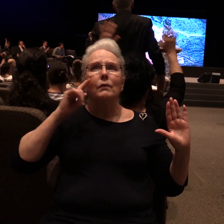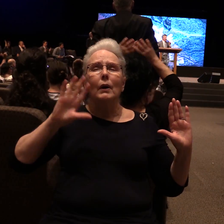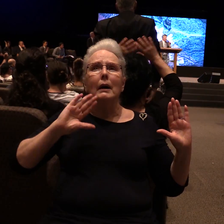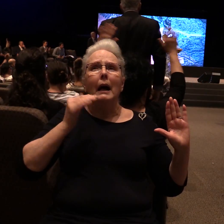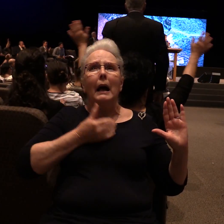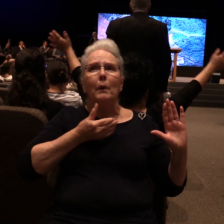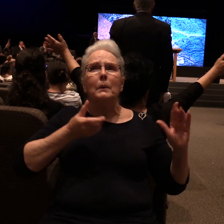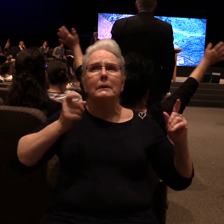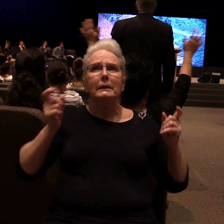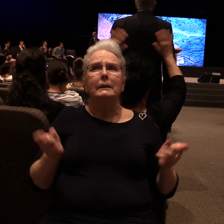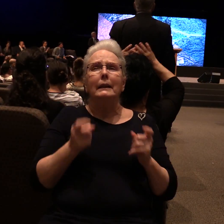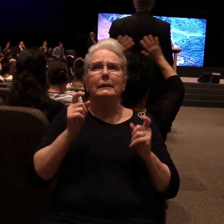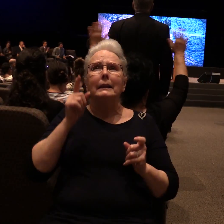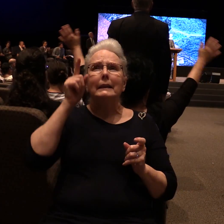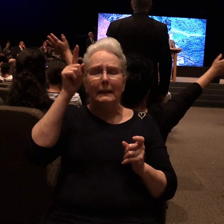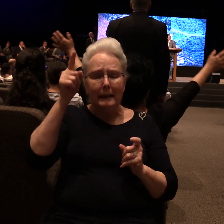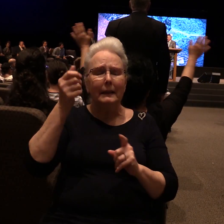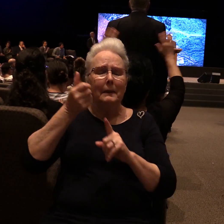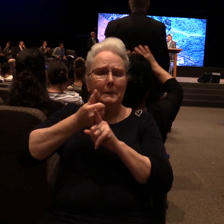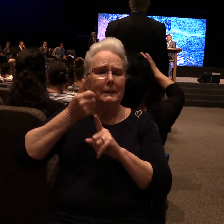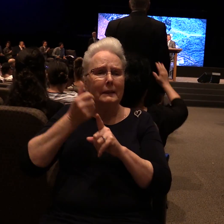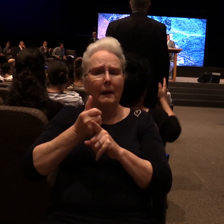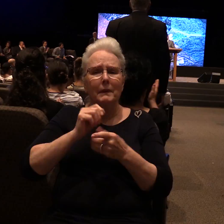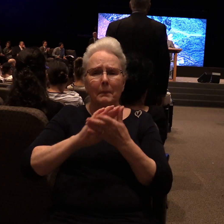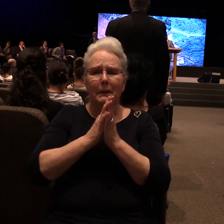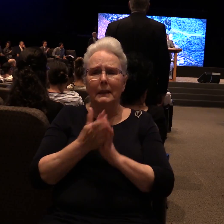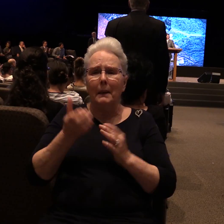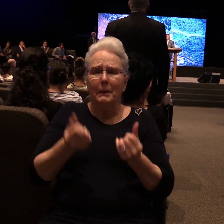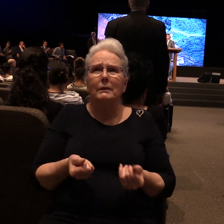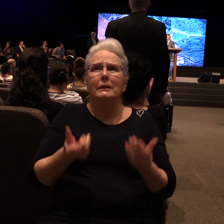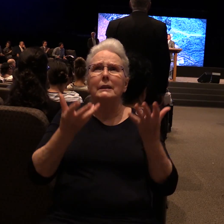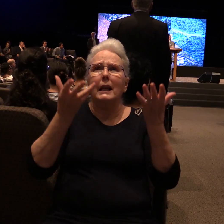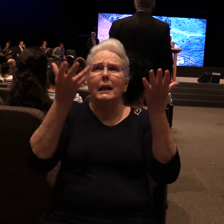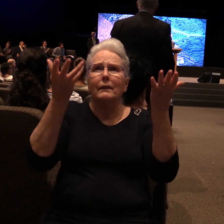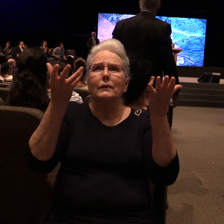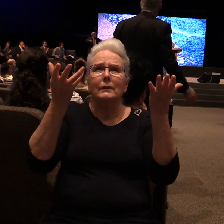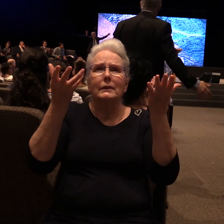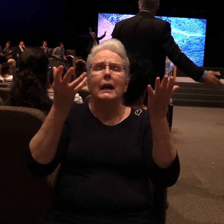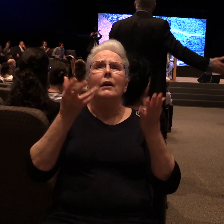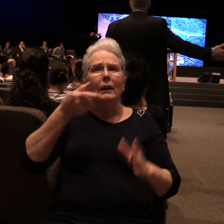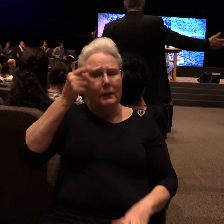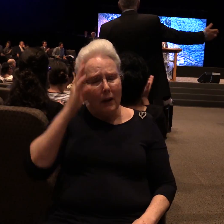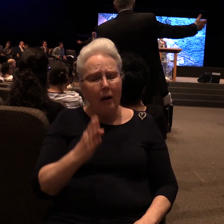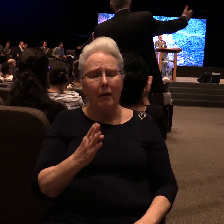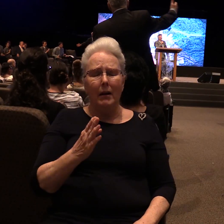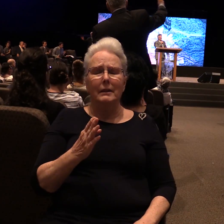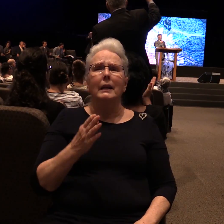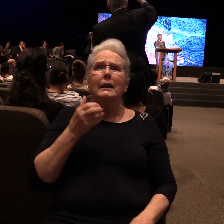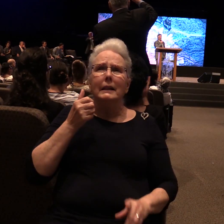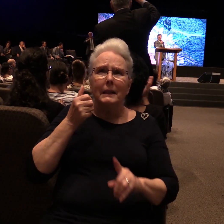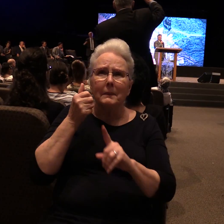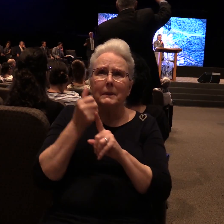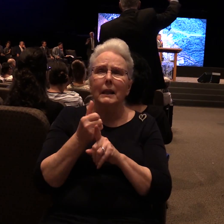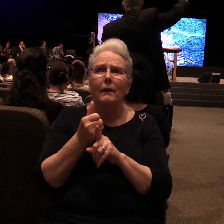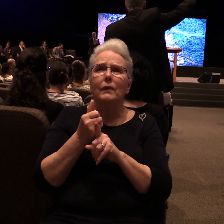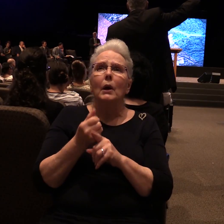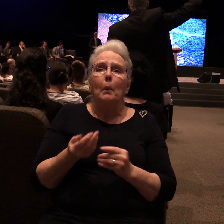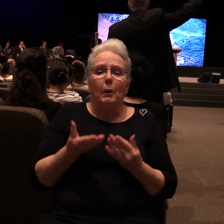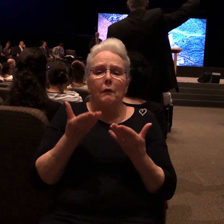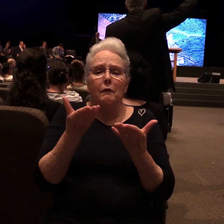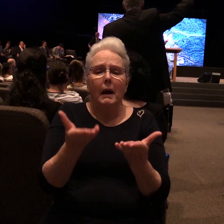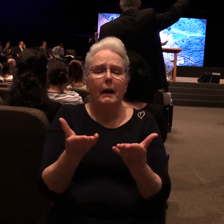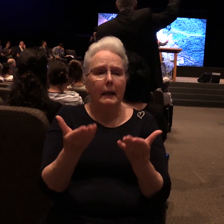was the sacrifice. That's what Genesis 22 said. That God himself shall provide the sacrifice.